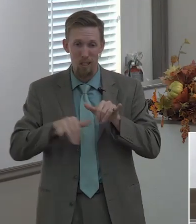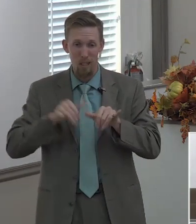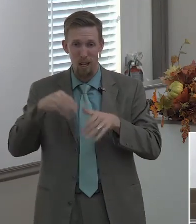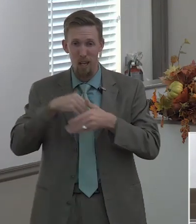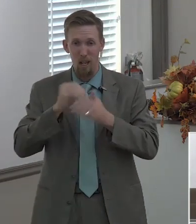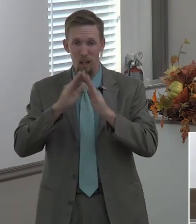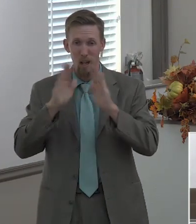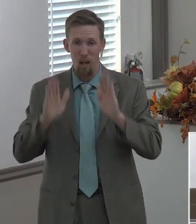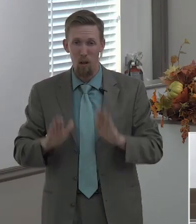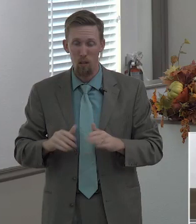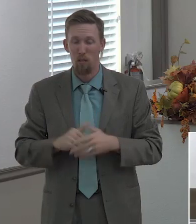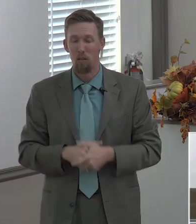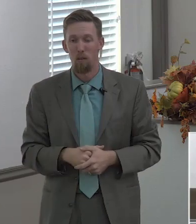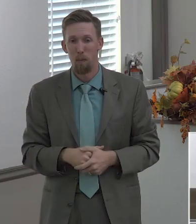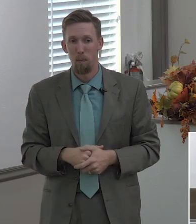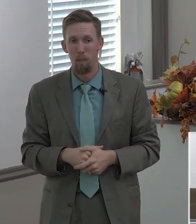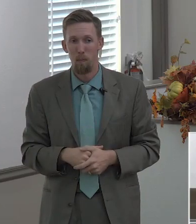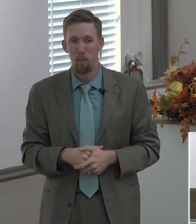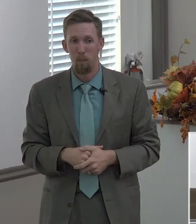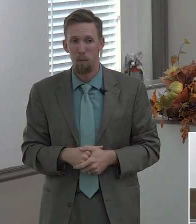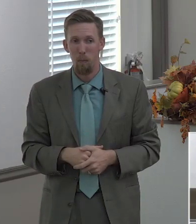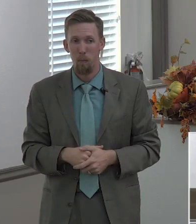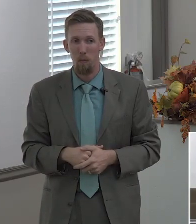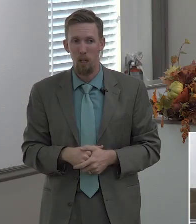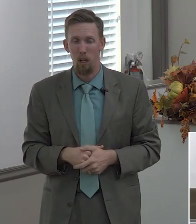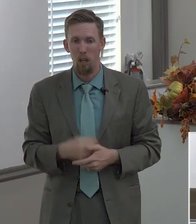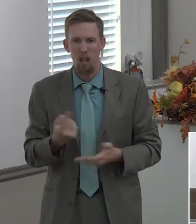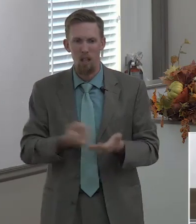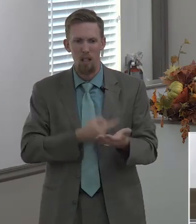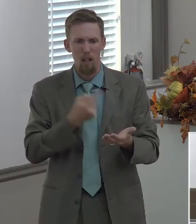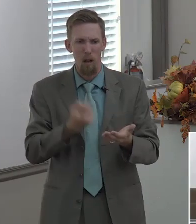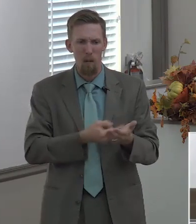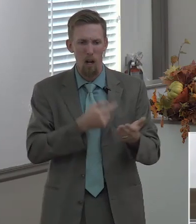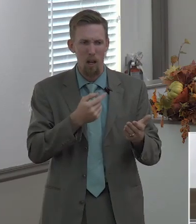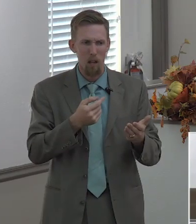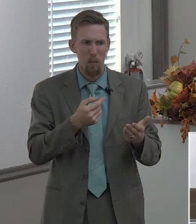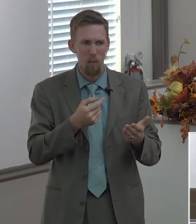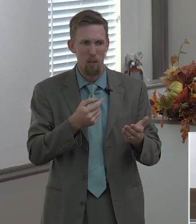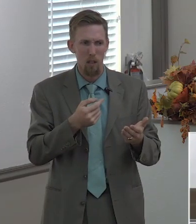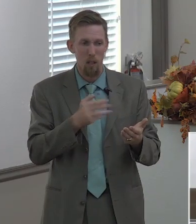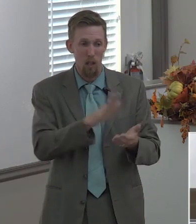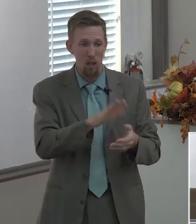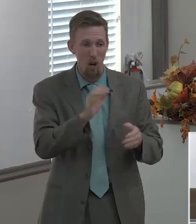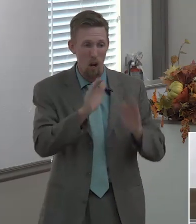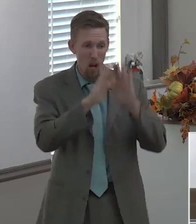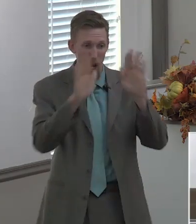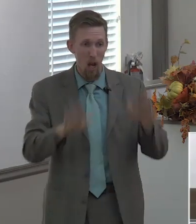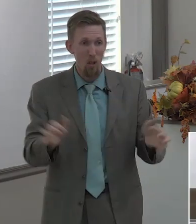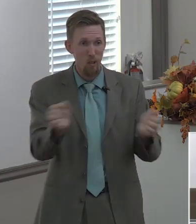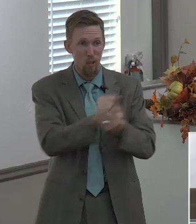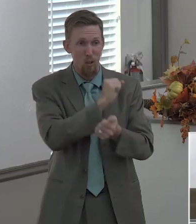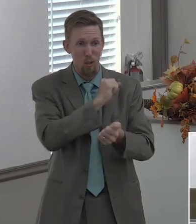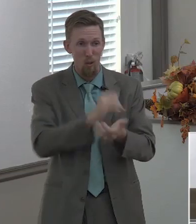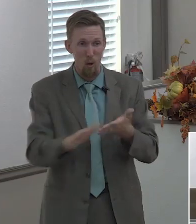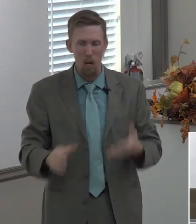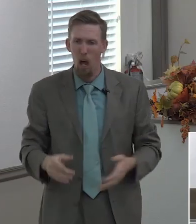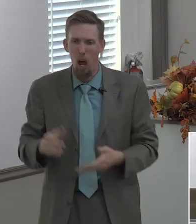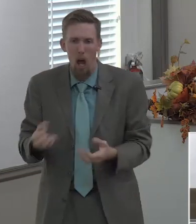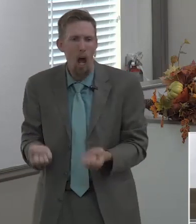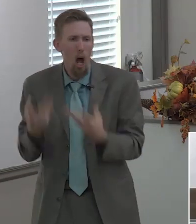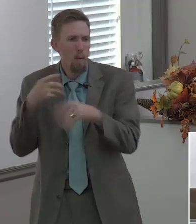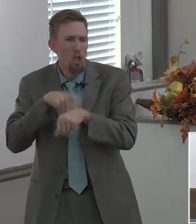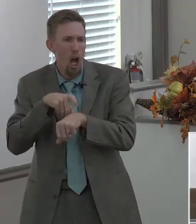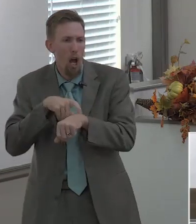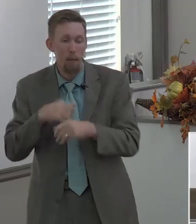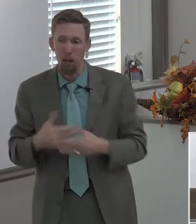and you know some of the devastation has to be you know so great you're thinking well how long are they going to stay well they're going to stay because they